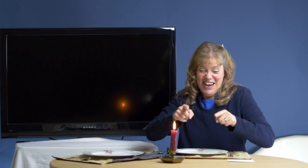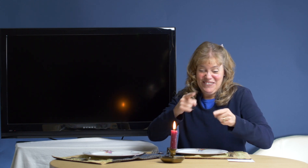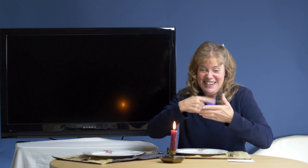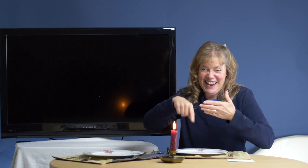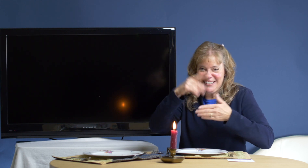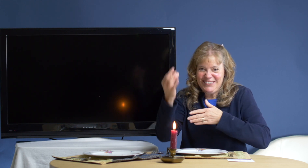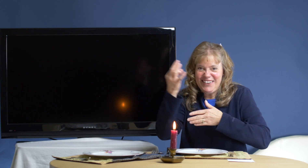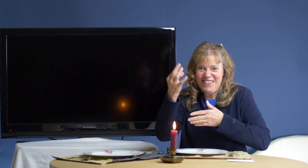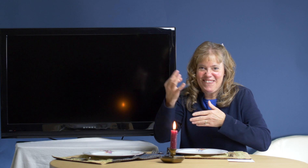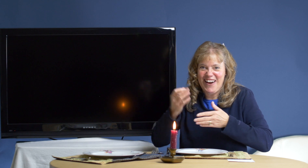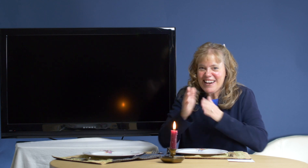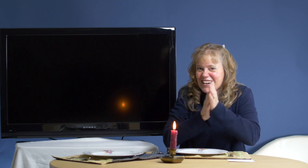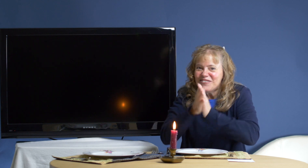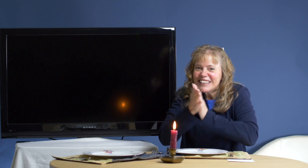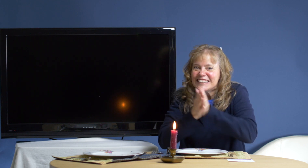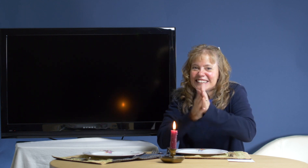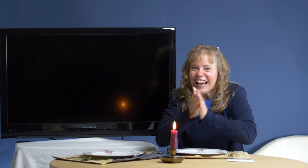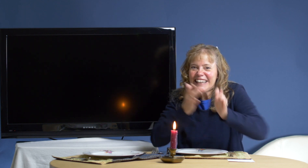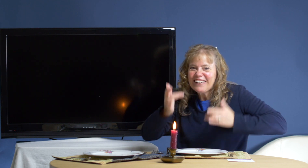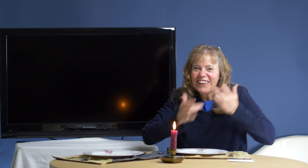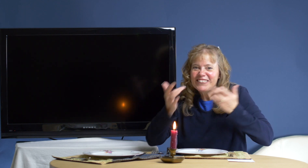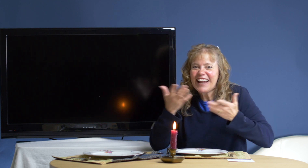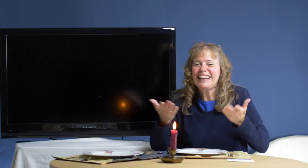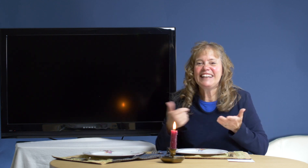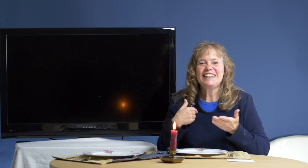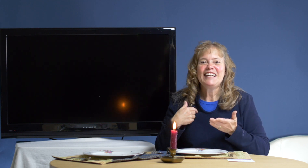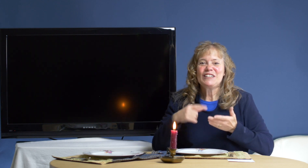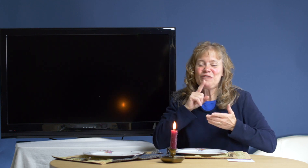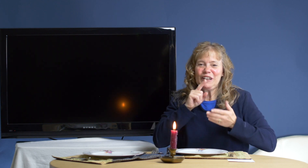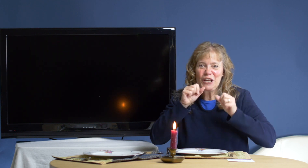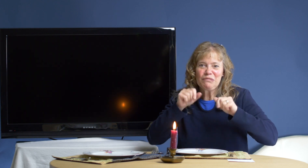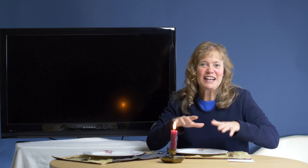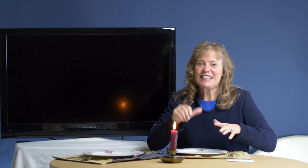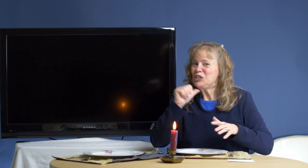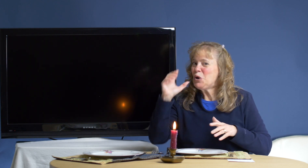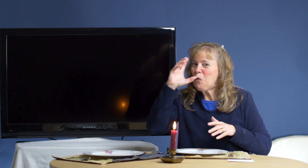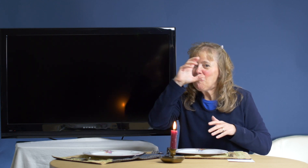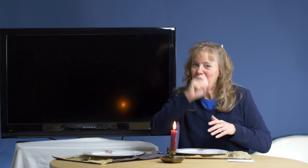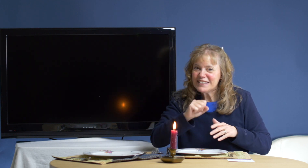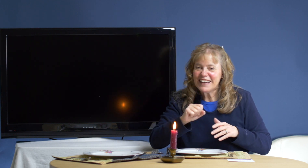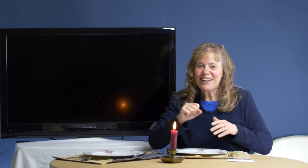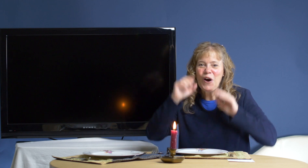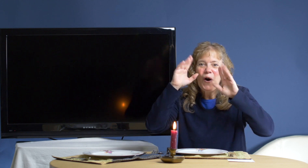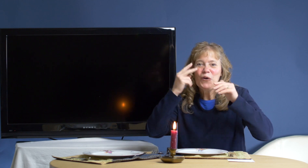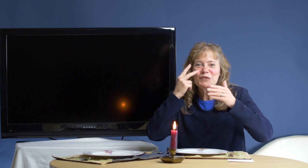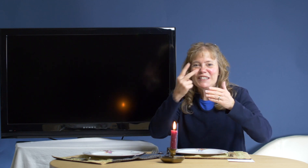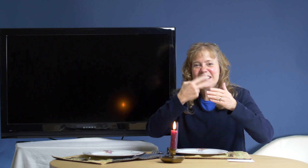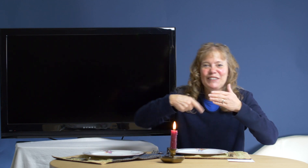happen next week on Friday. I'm excited already. It's really a blessing. Don't miss it. Hope to see you